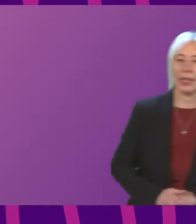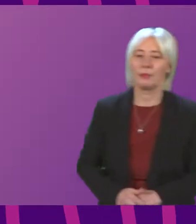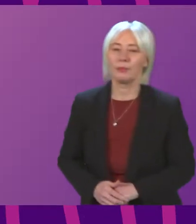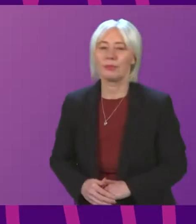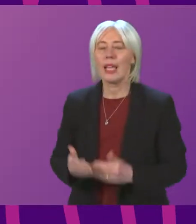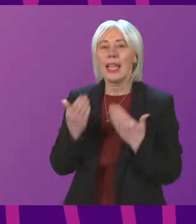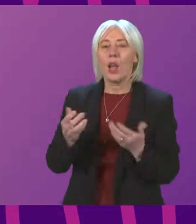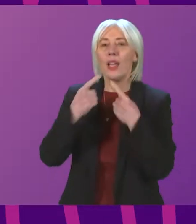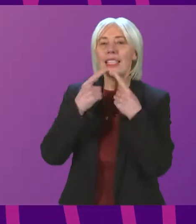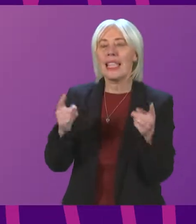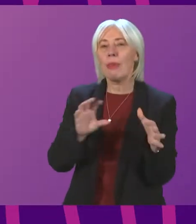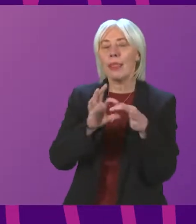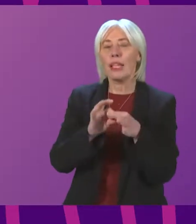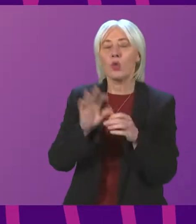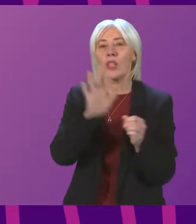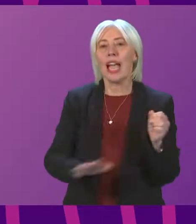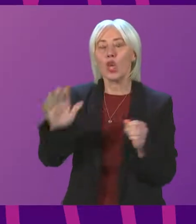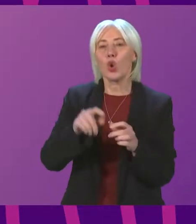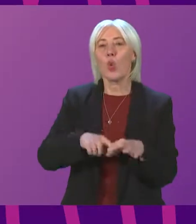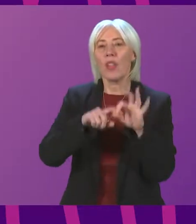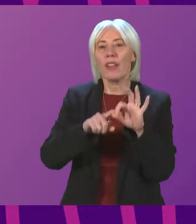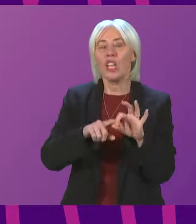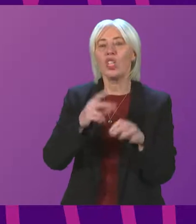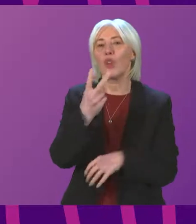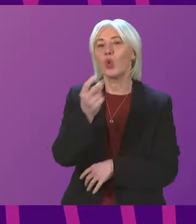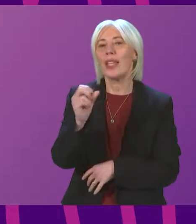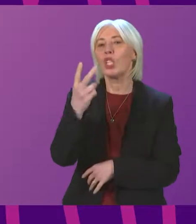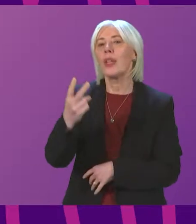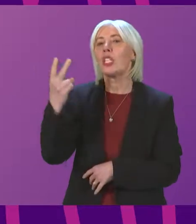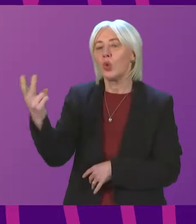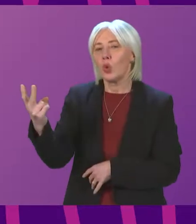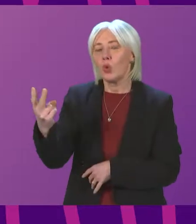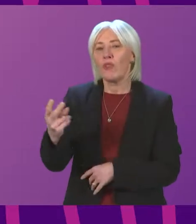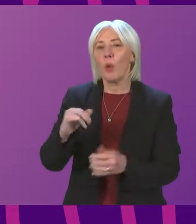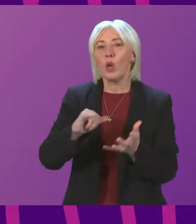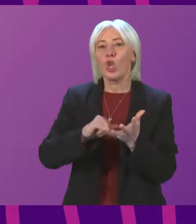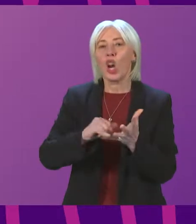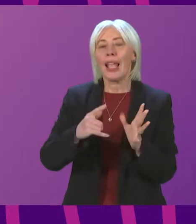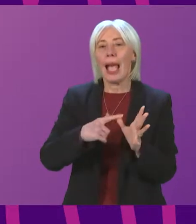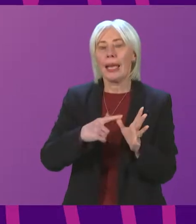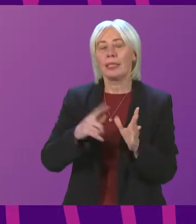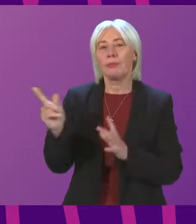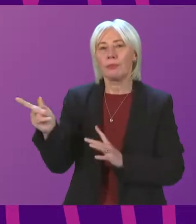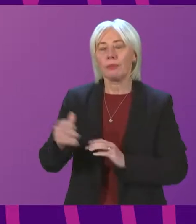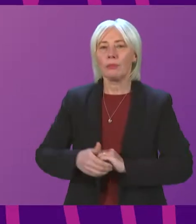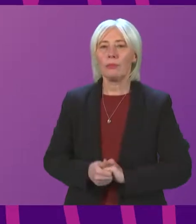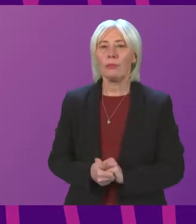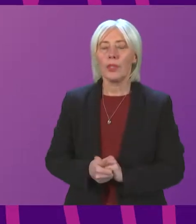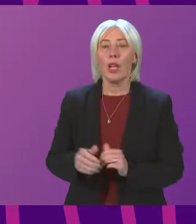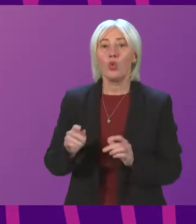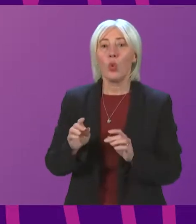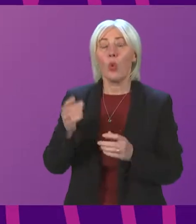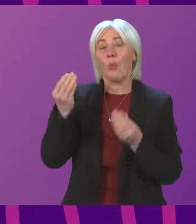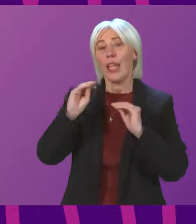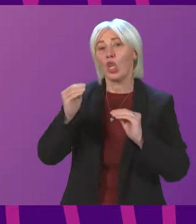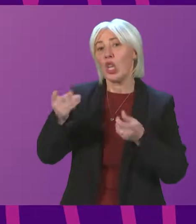will take questions at the end of her statement, so there should be no interruptions or interventions. I call on the Cabinet Secretary for around 10